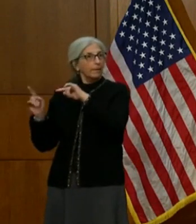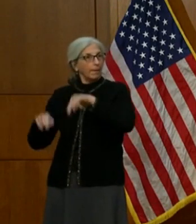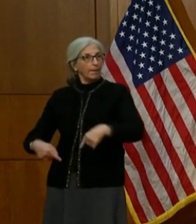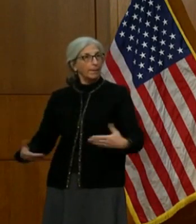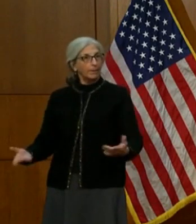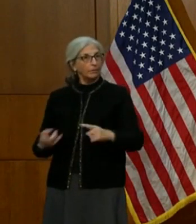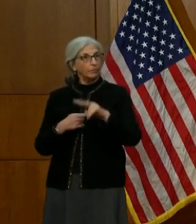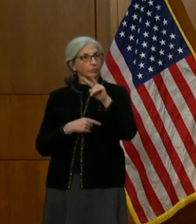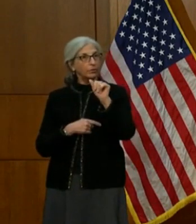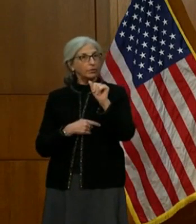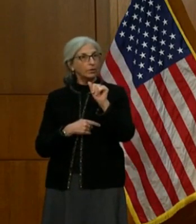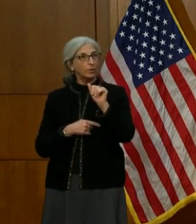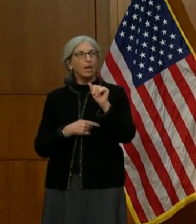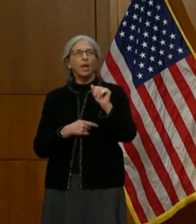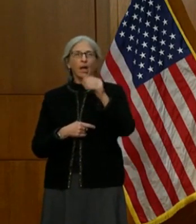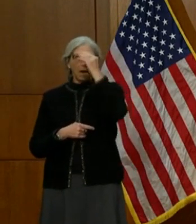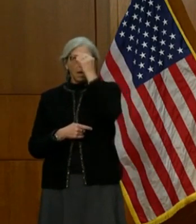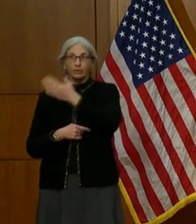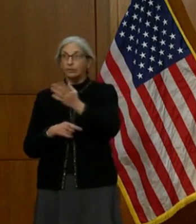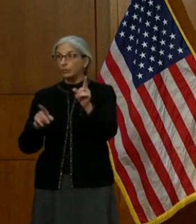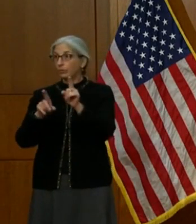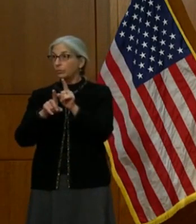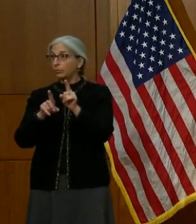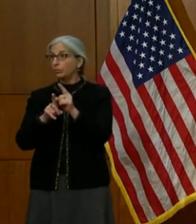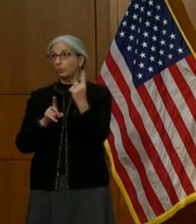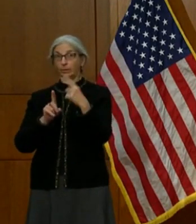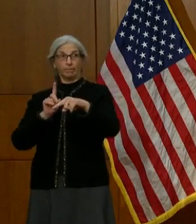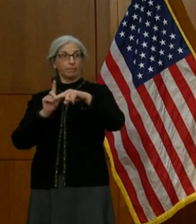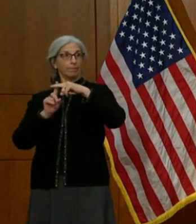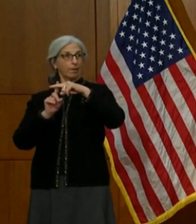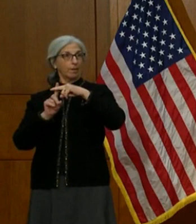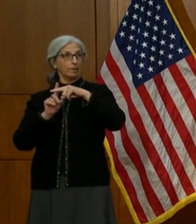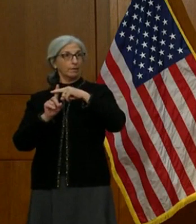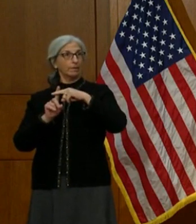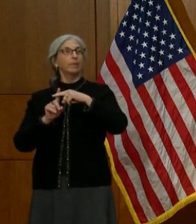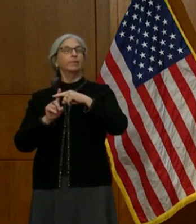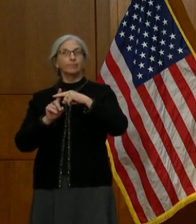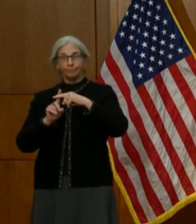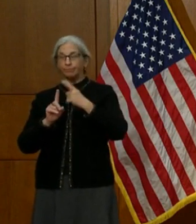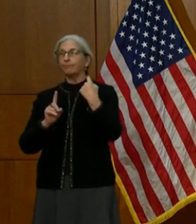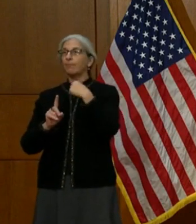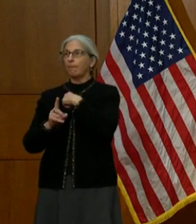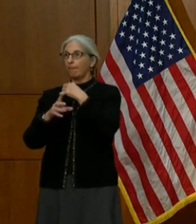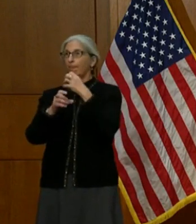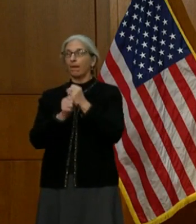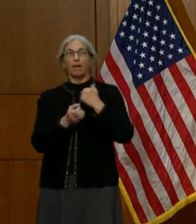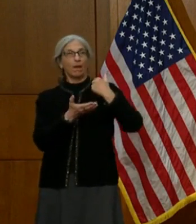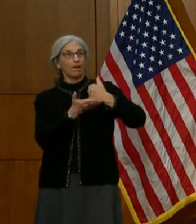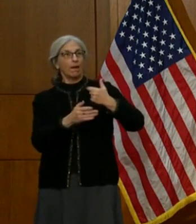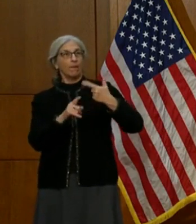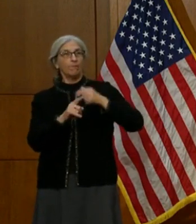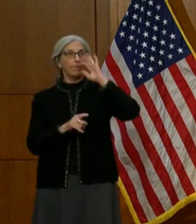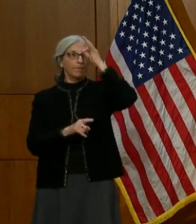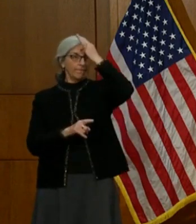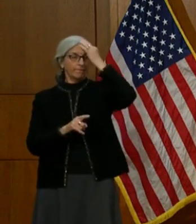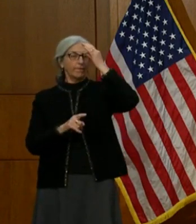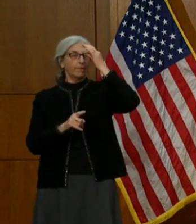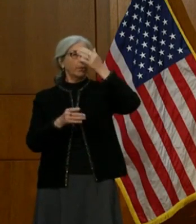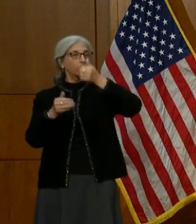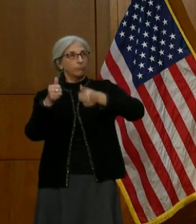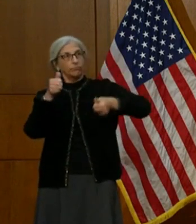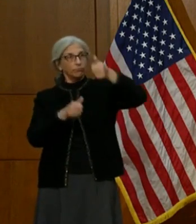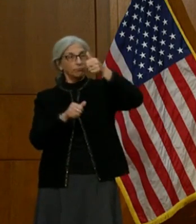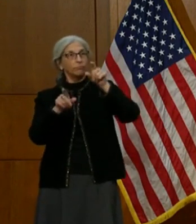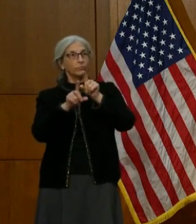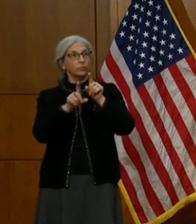that I would like to say that is very encouraging and that is the help that we've gotten at the federal level from the